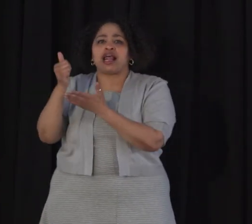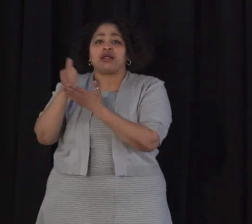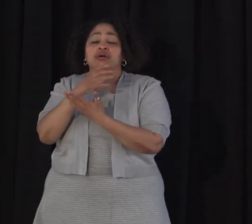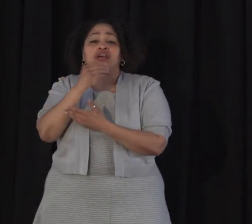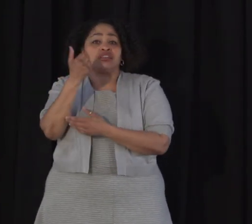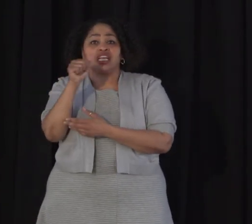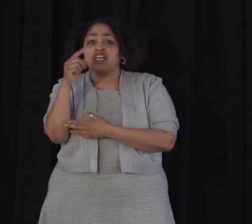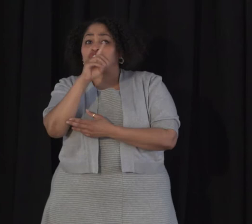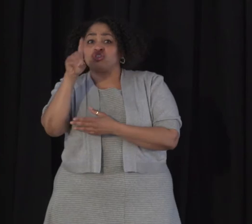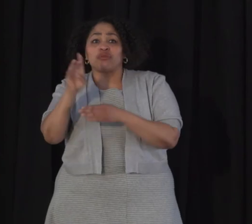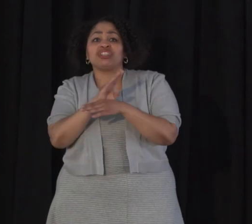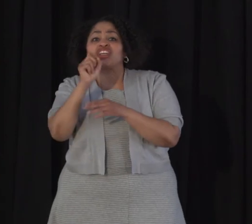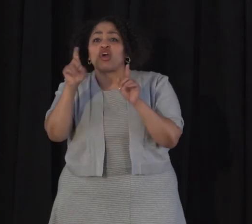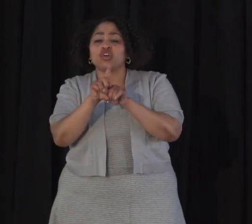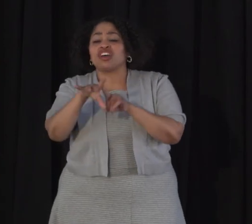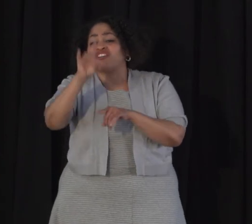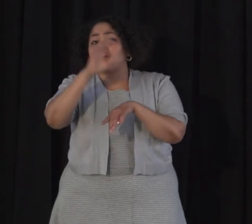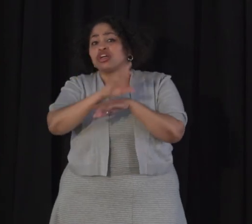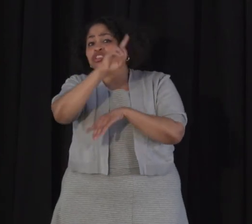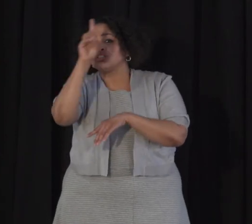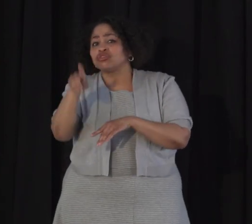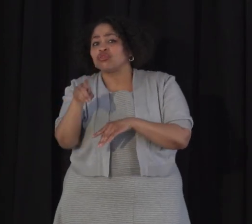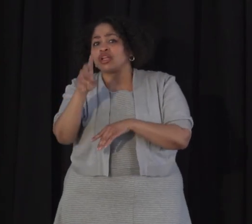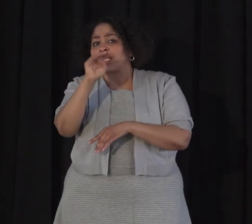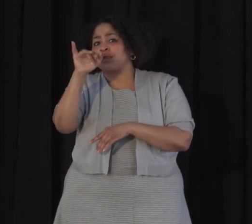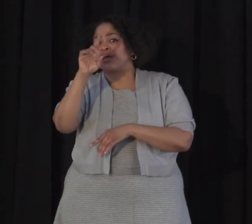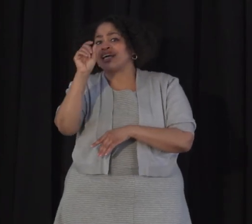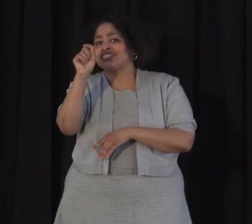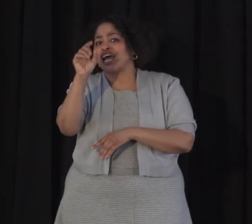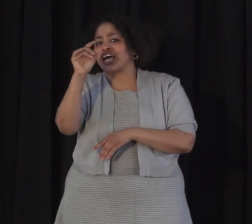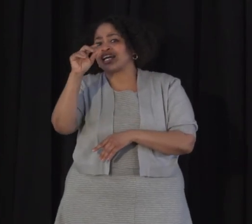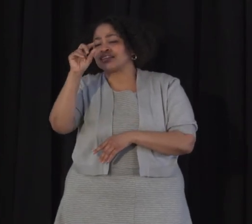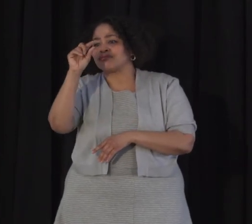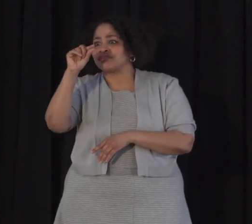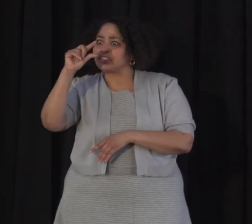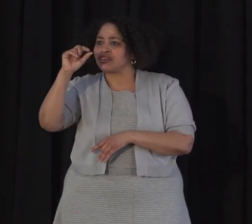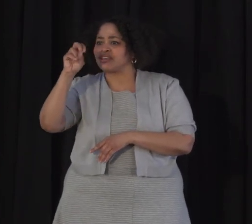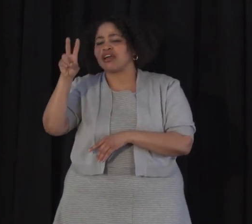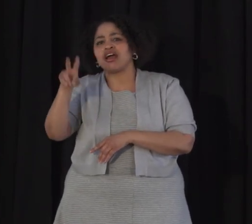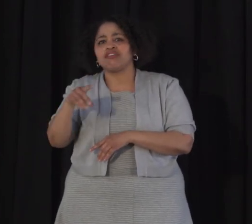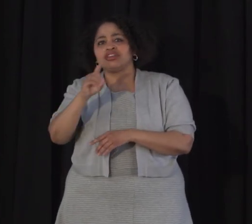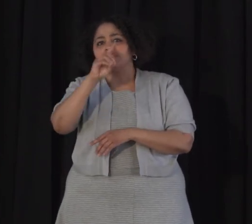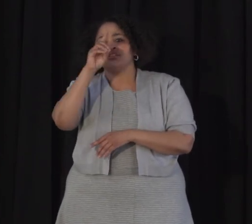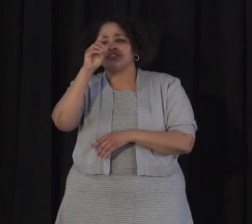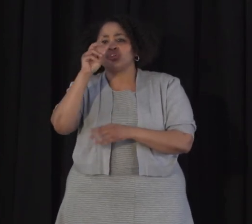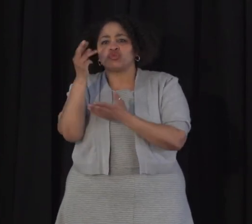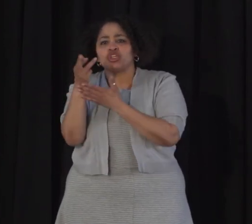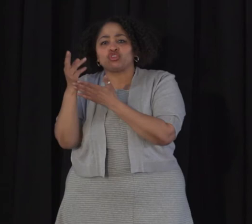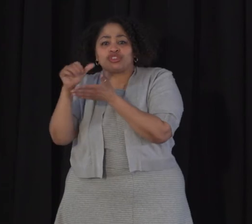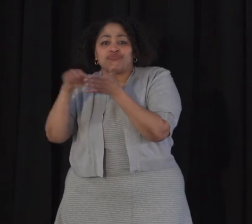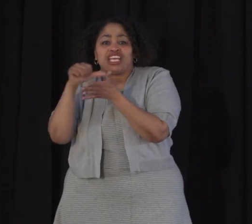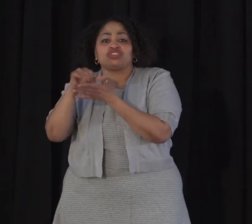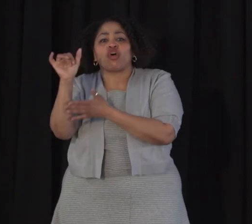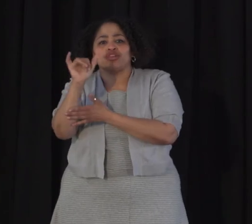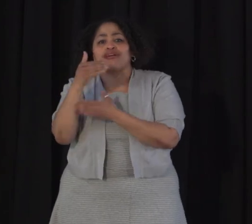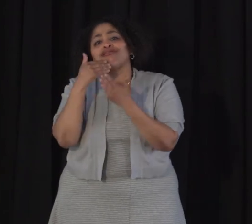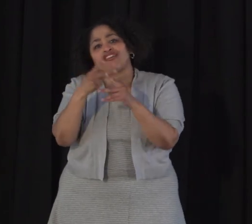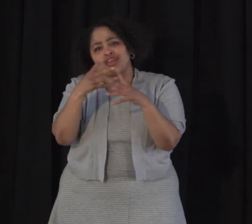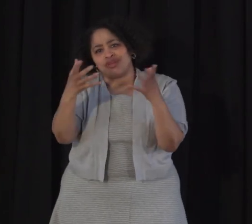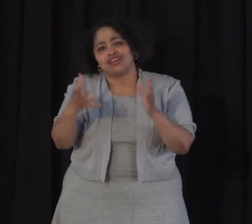can also be found on the city's DetroitMI.gov slash COVID resources page. Thank you very much.